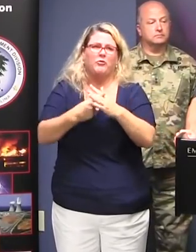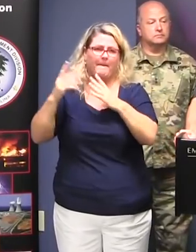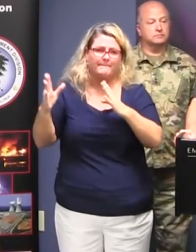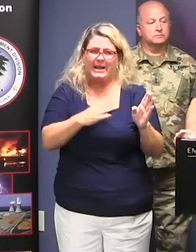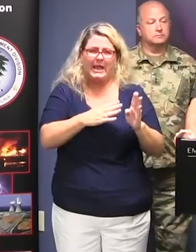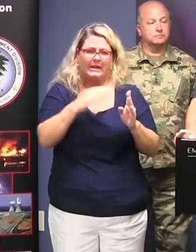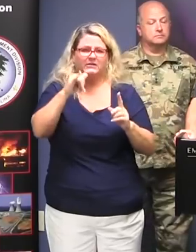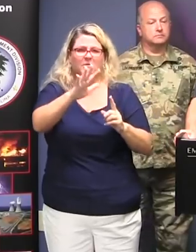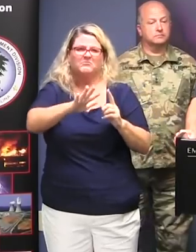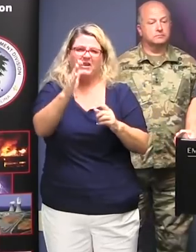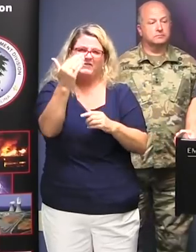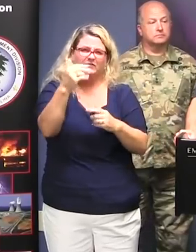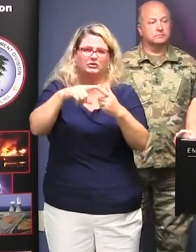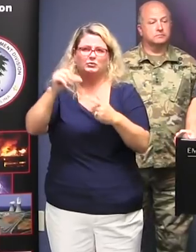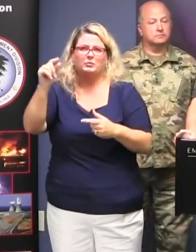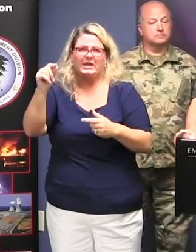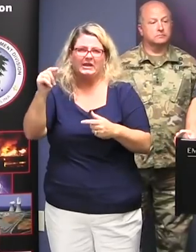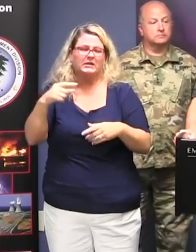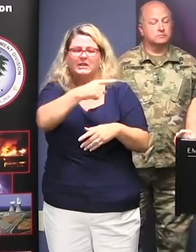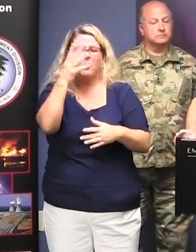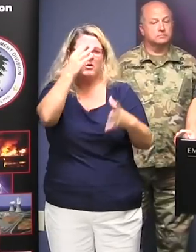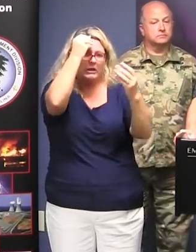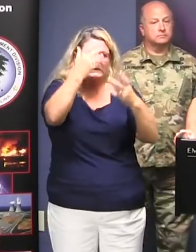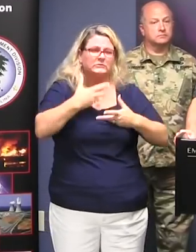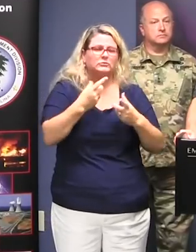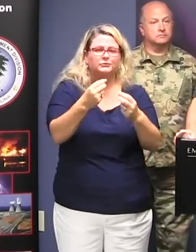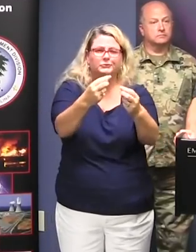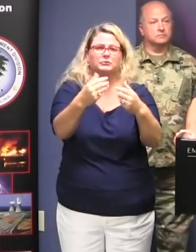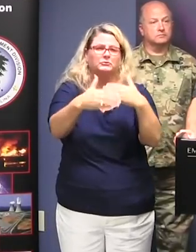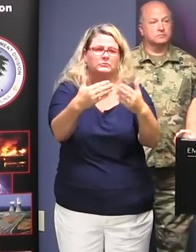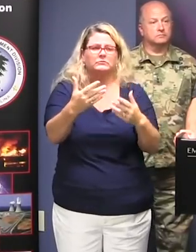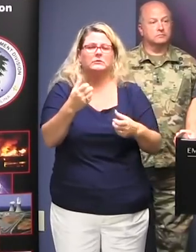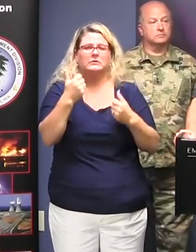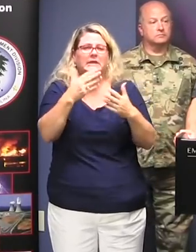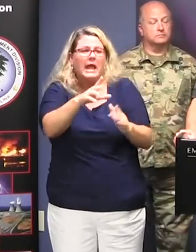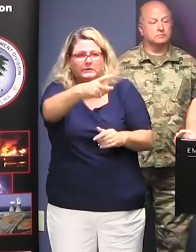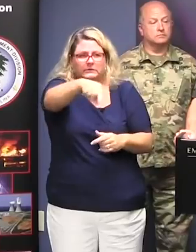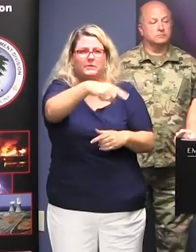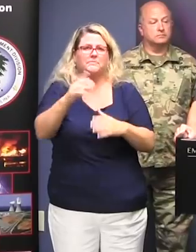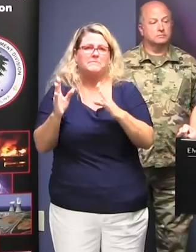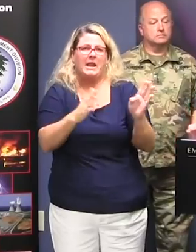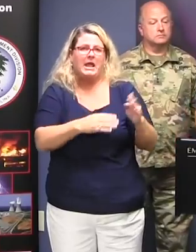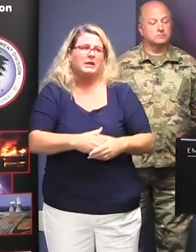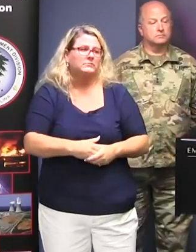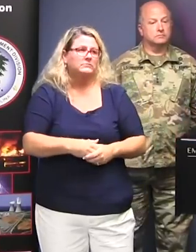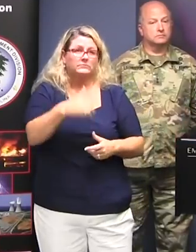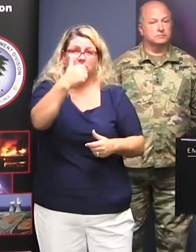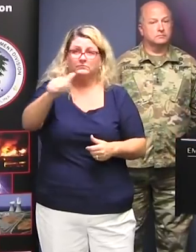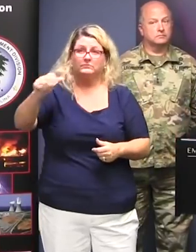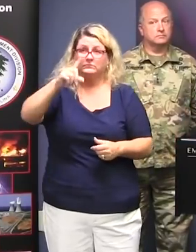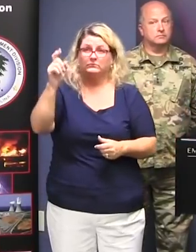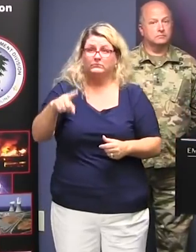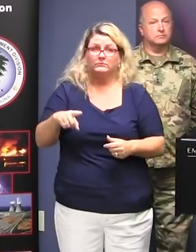work specific areas where there's operations or logistics, and we just have them on the ground to do that planning. More questions?